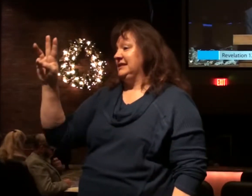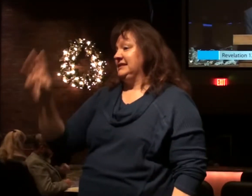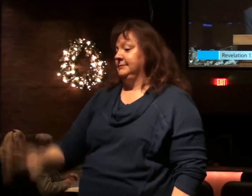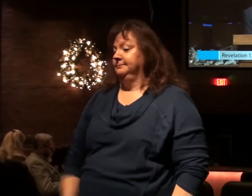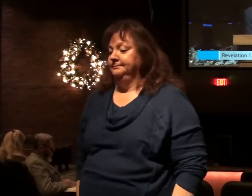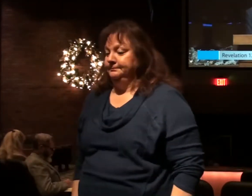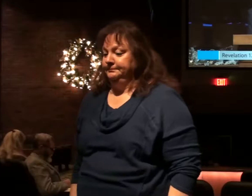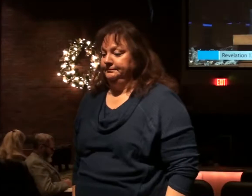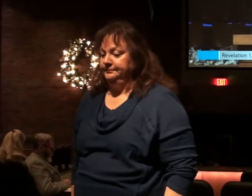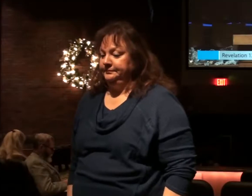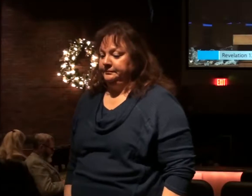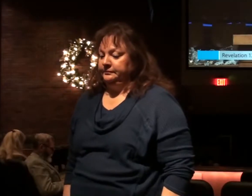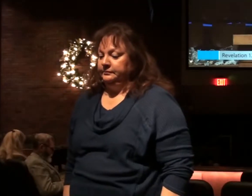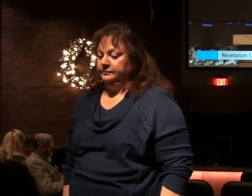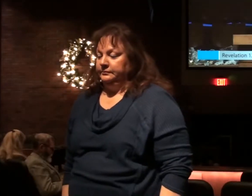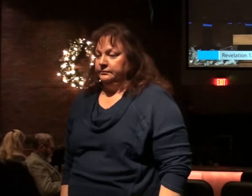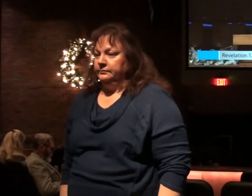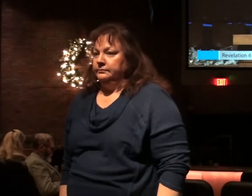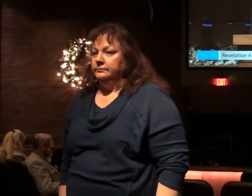Revelation.